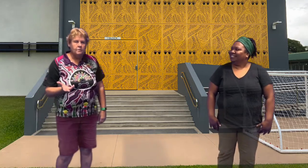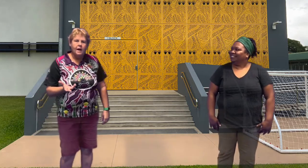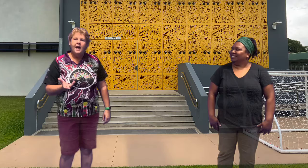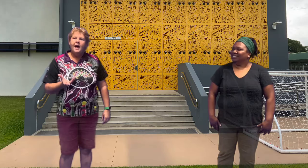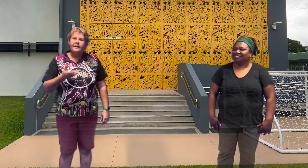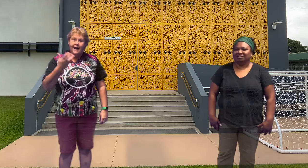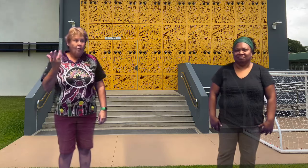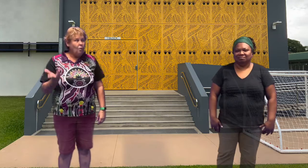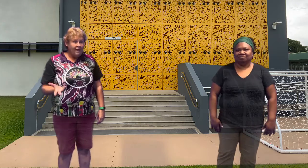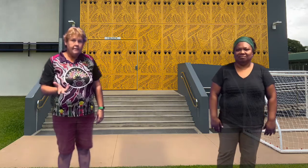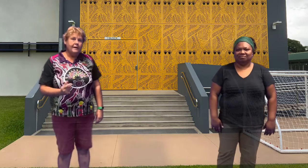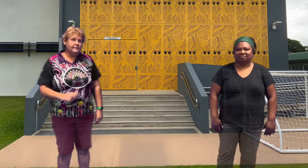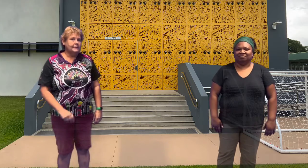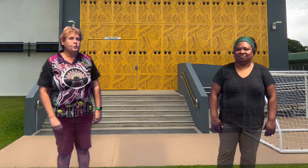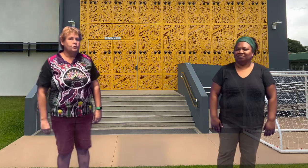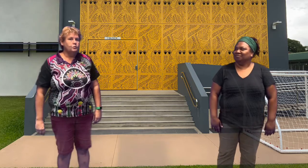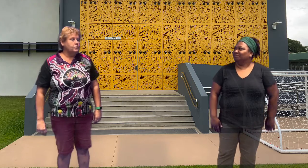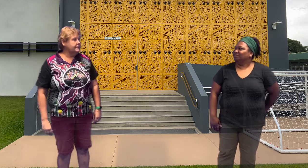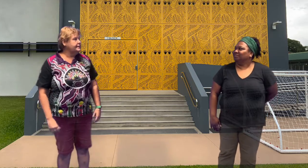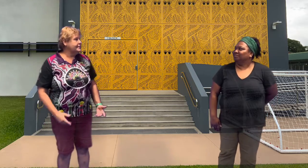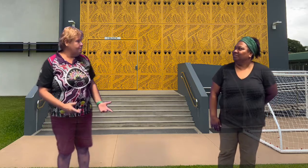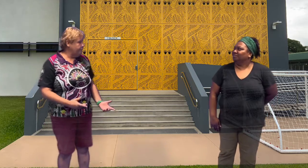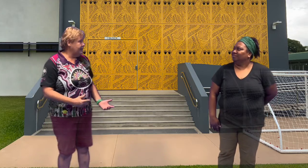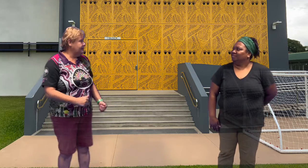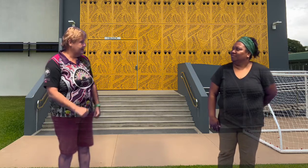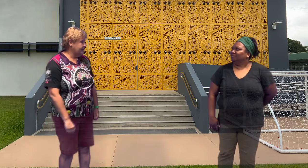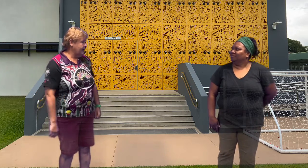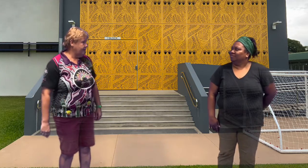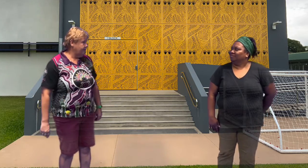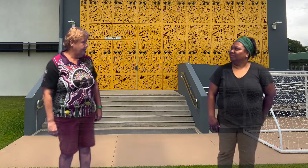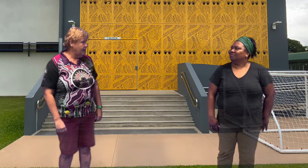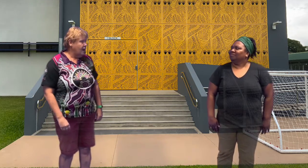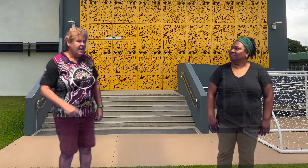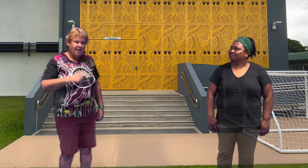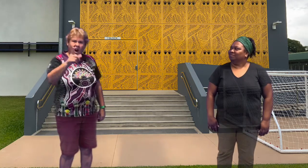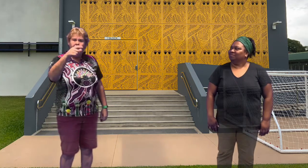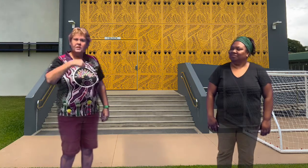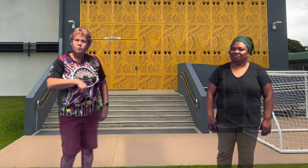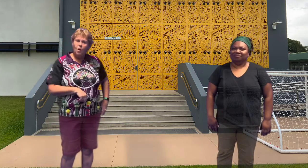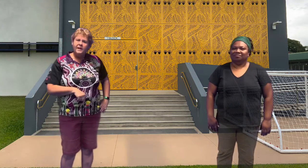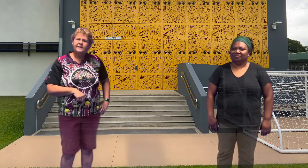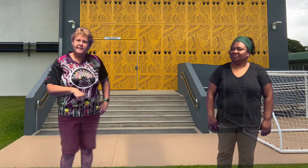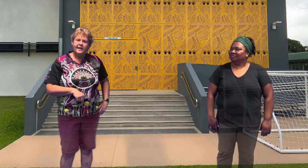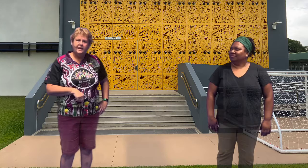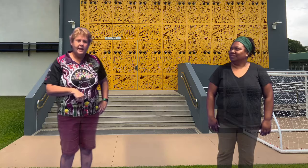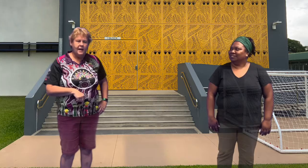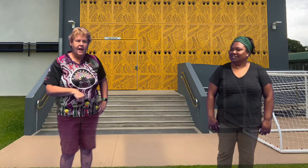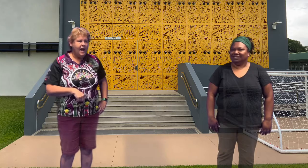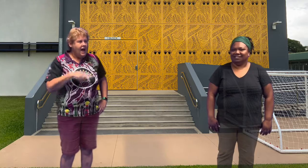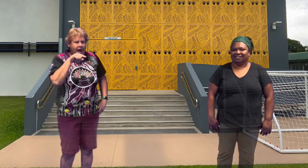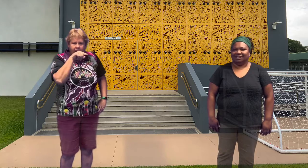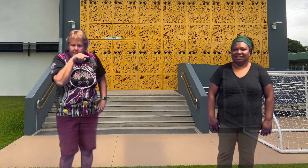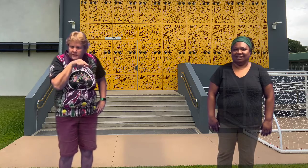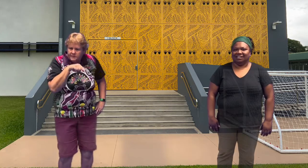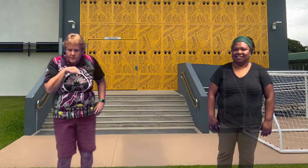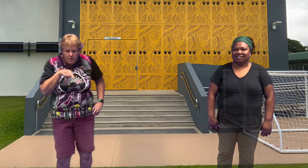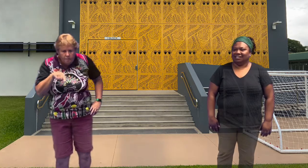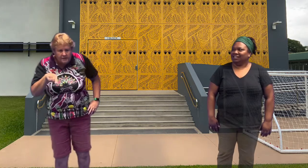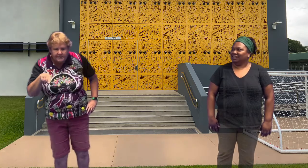and how one of our school rules is to be safe. You know, I was walking to get here and this little person